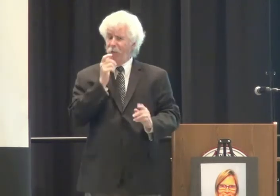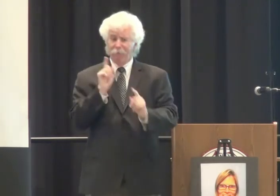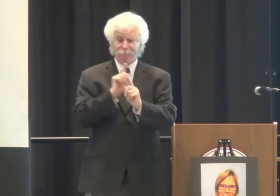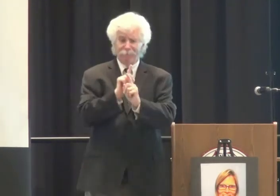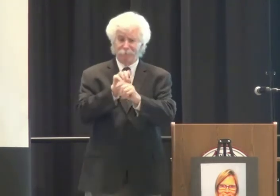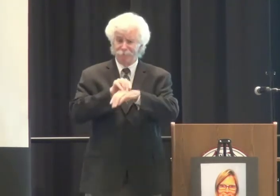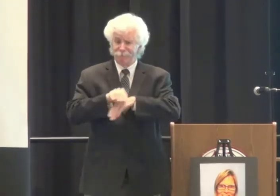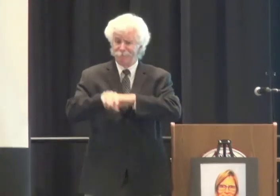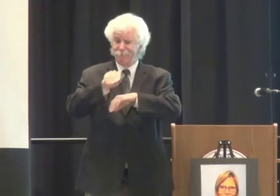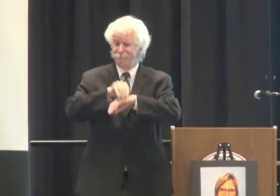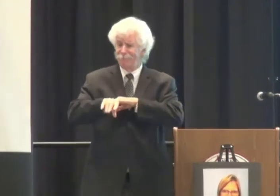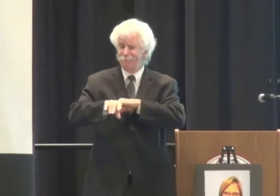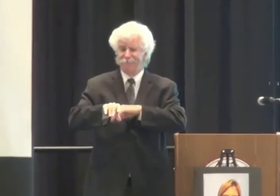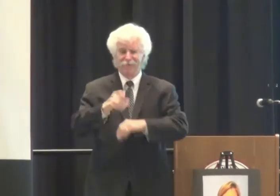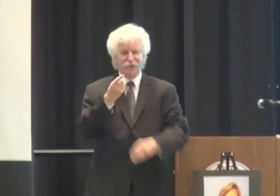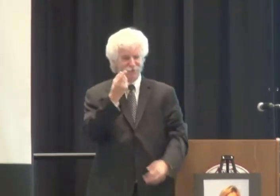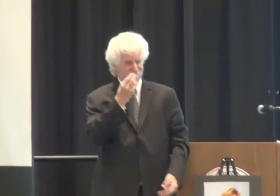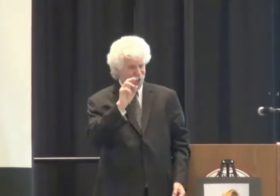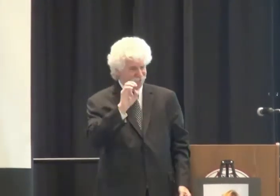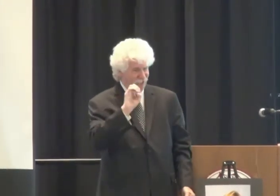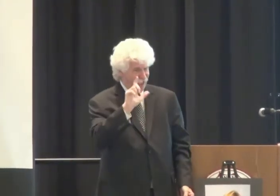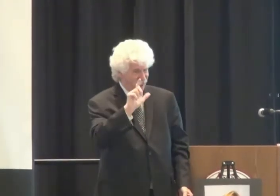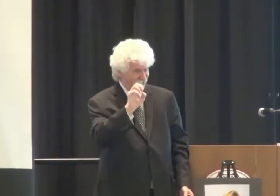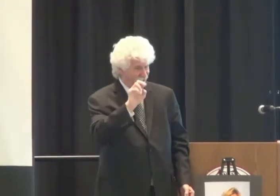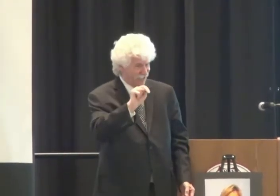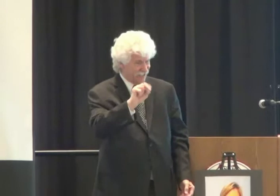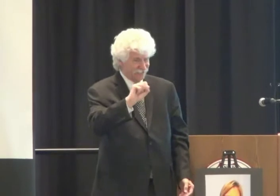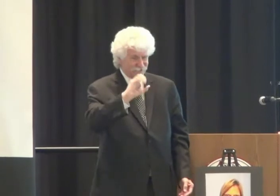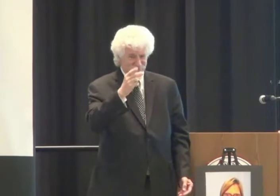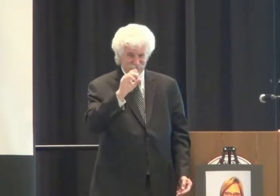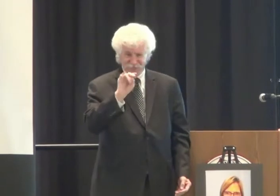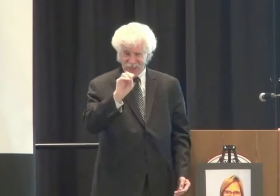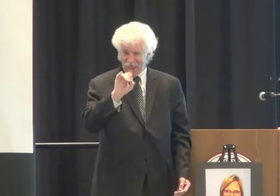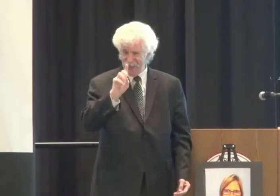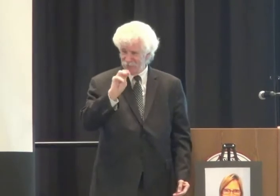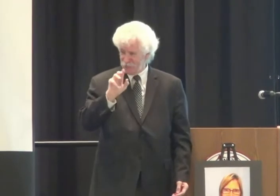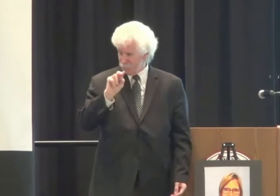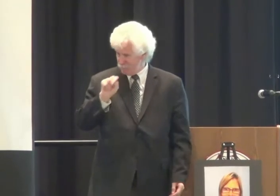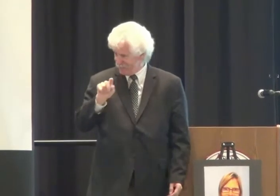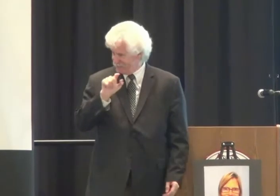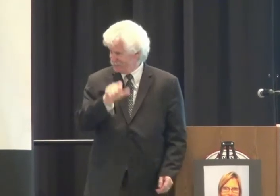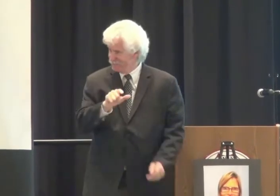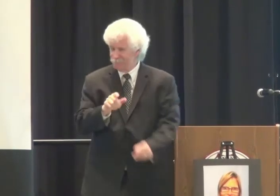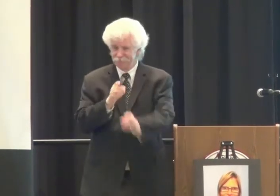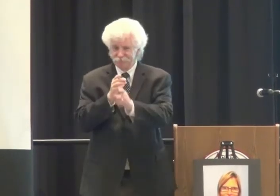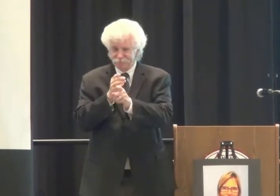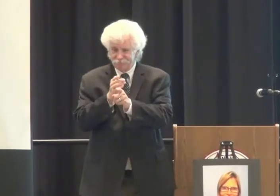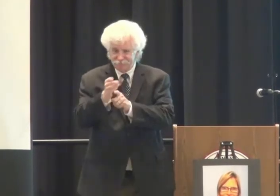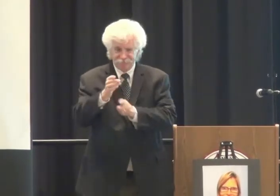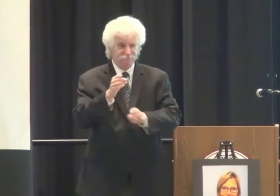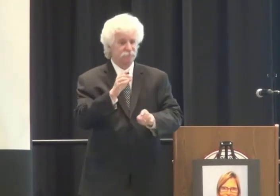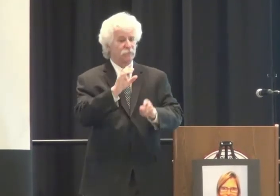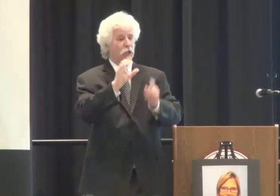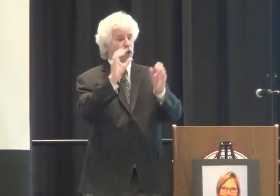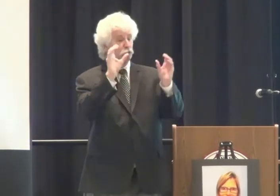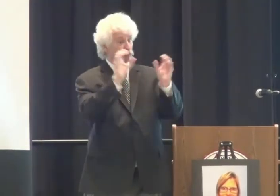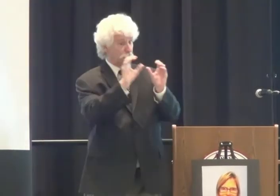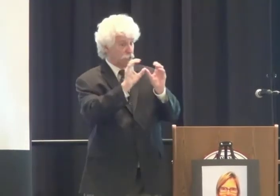she became an exemplary teacher. She was advised by Dr. Herman, another friend, another